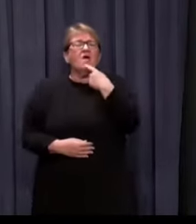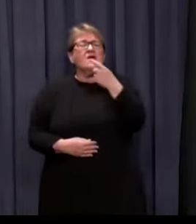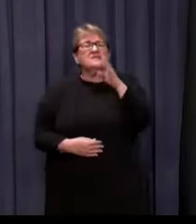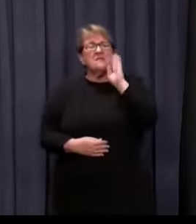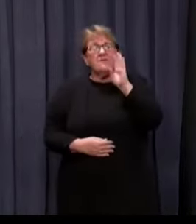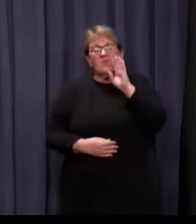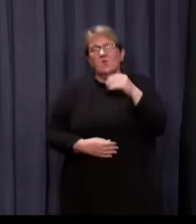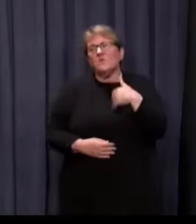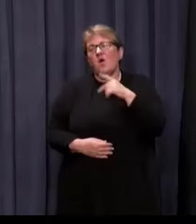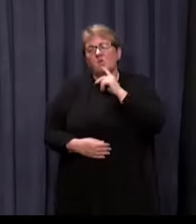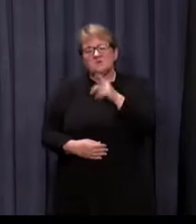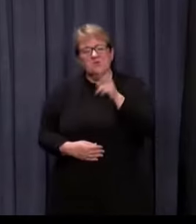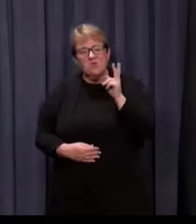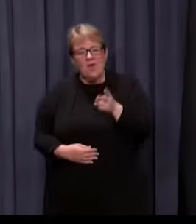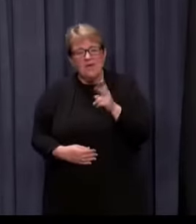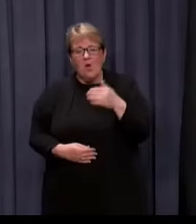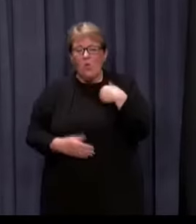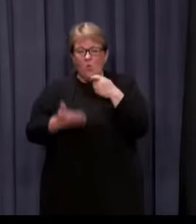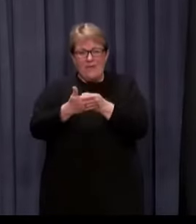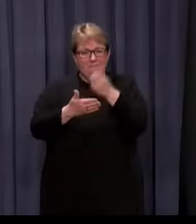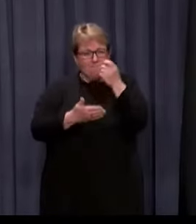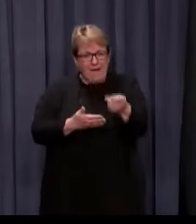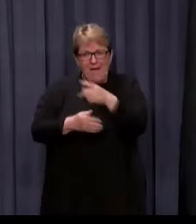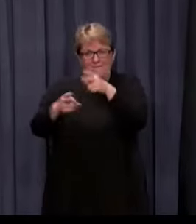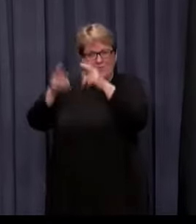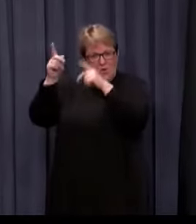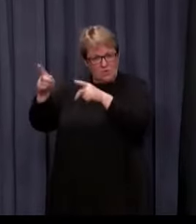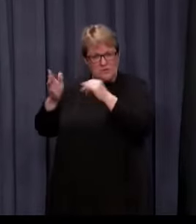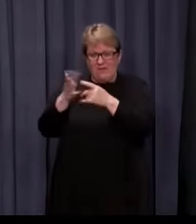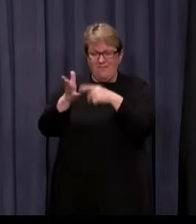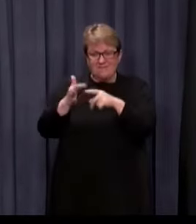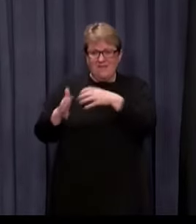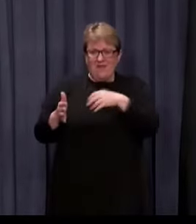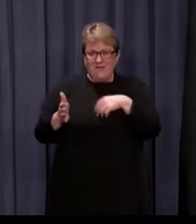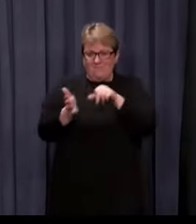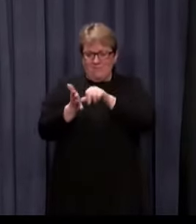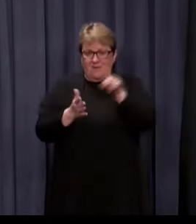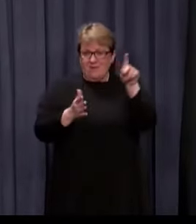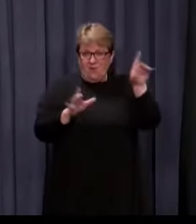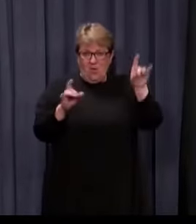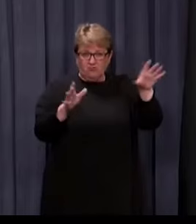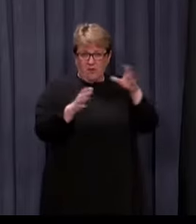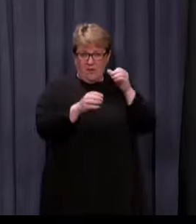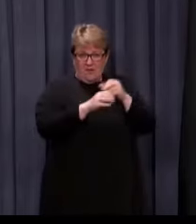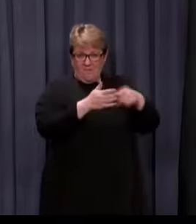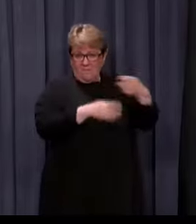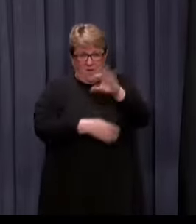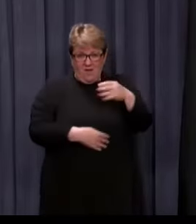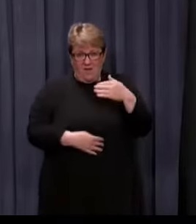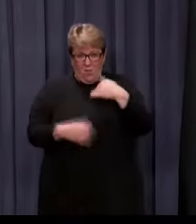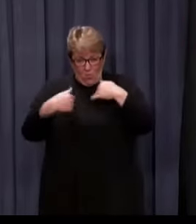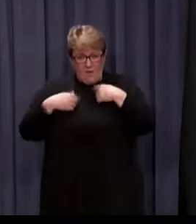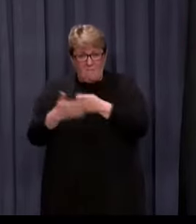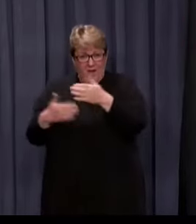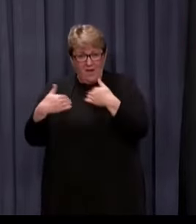and I'll say it again, I mean, we pay for these hotels. The state government picks up the cost, not the Commonwealth. State governments all over Australia